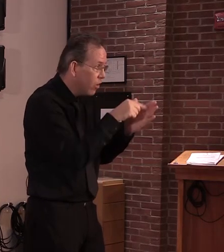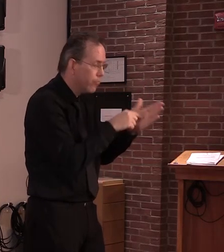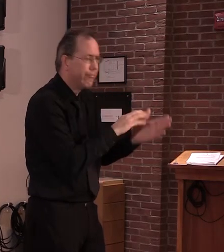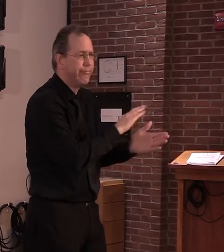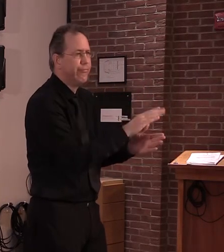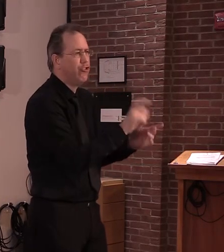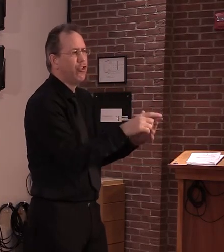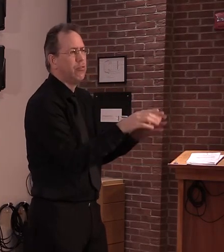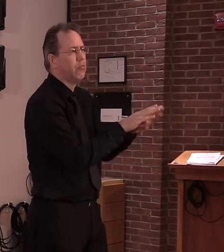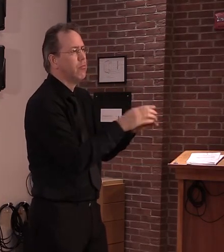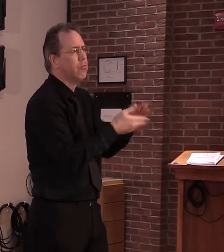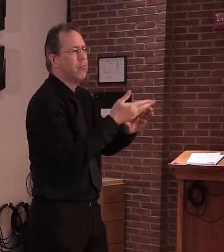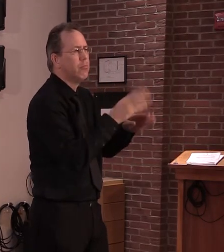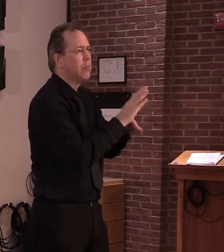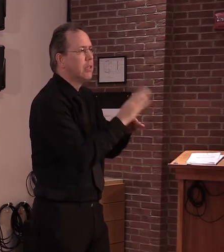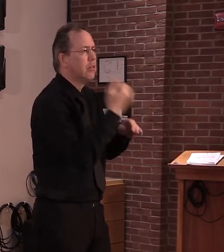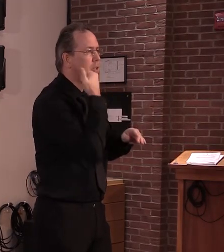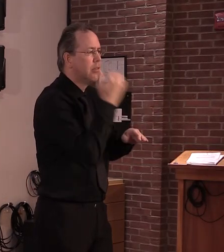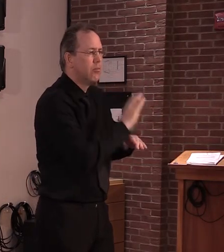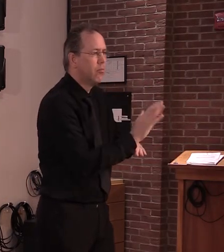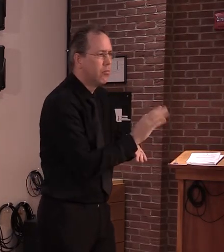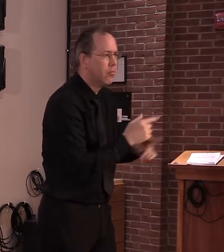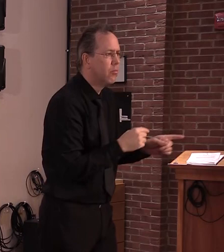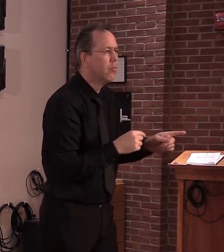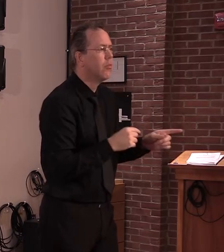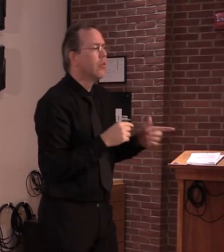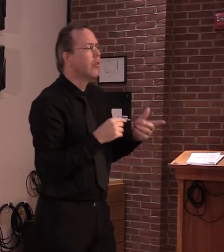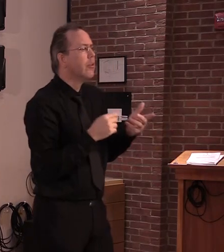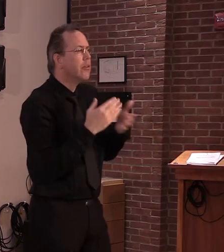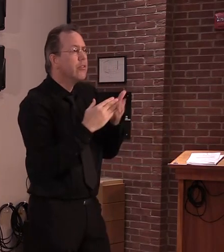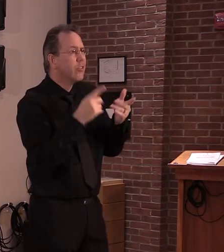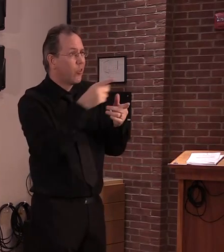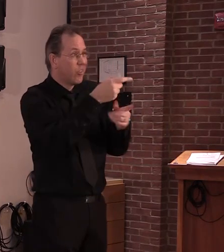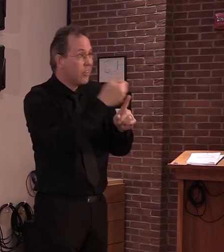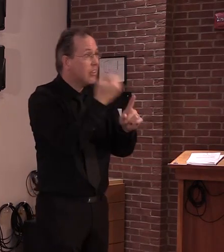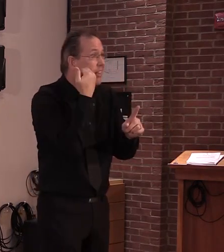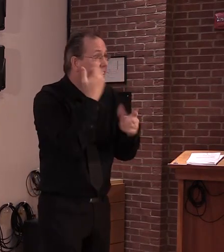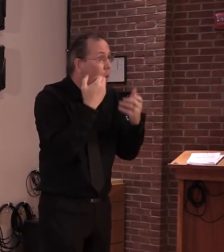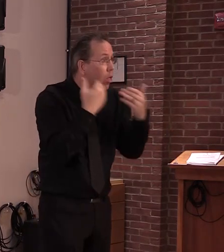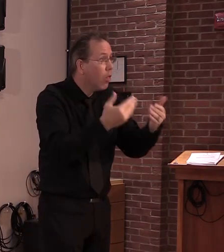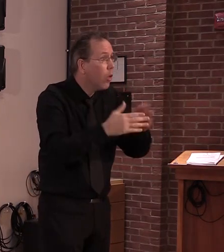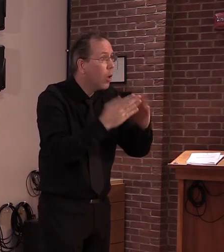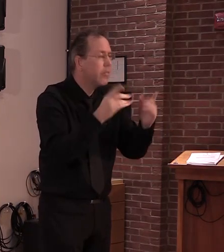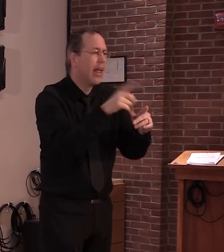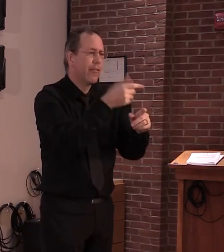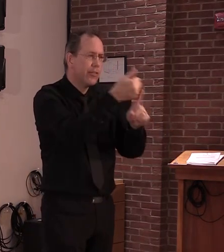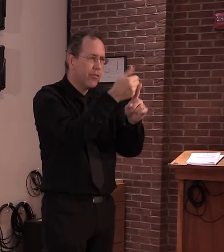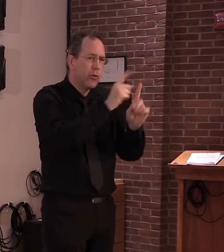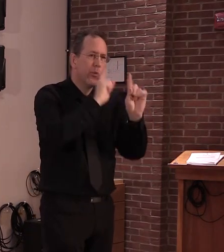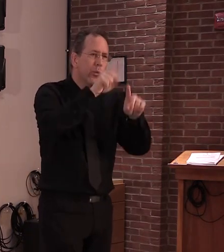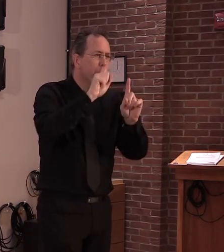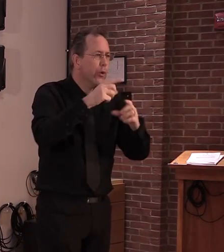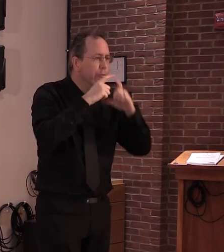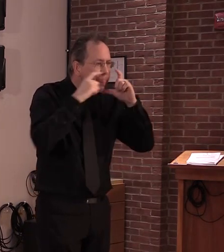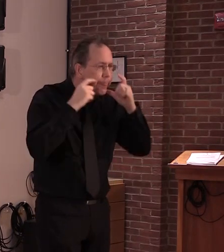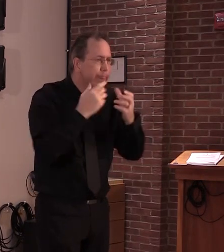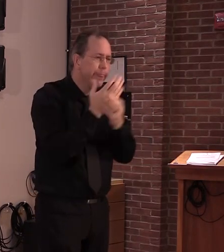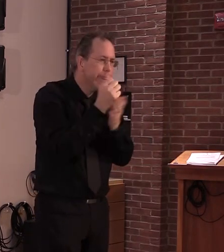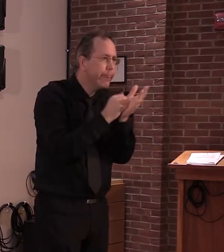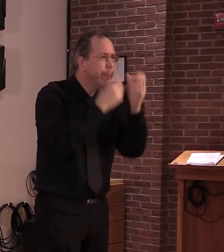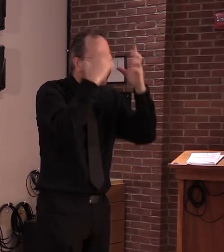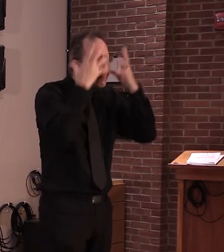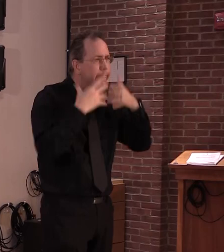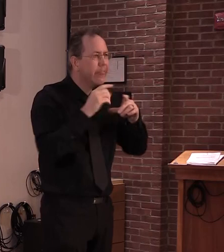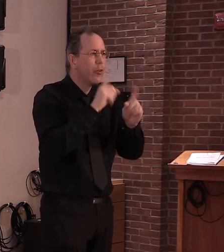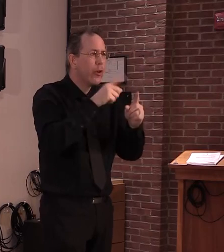Either reach out and try to get some supplies of PPE or not open. Our main concern, especially with